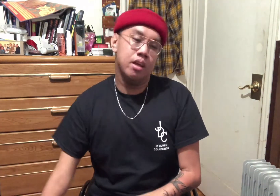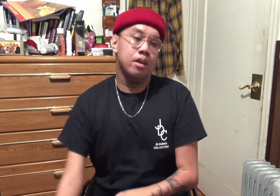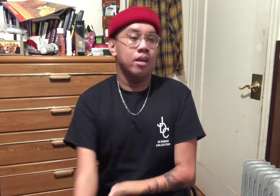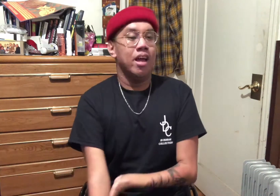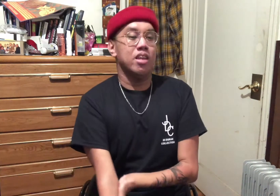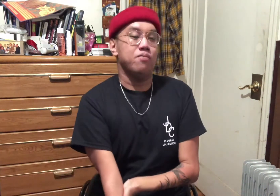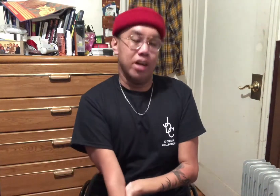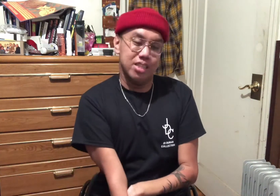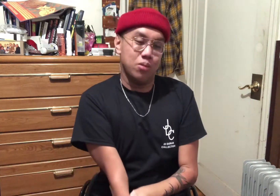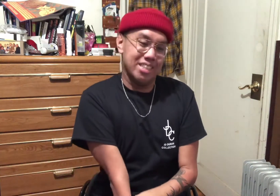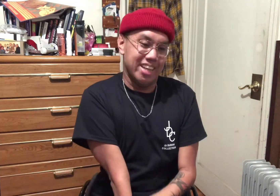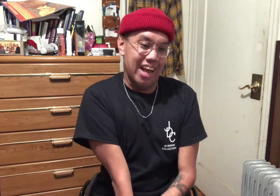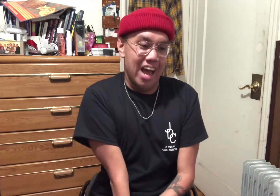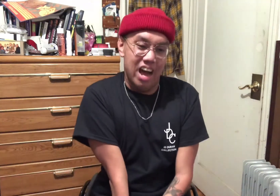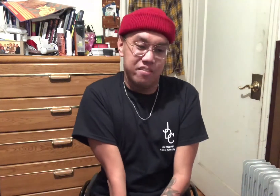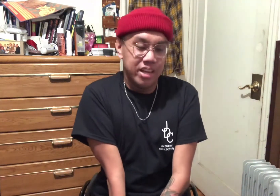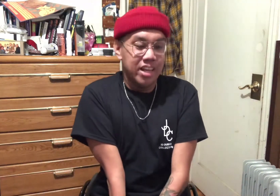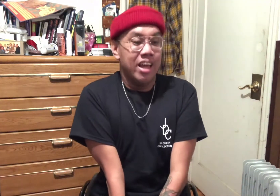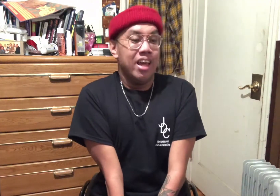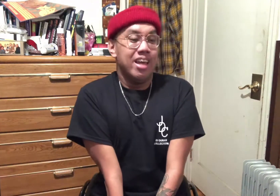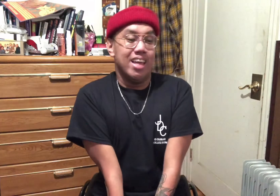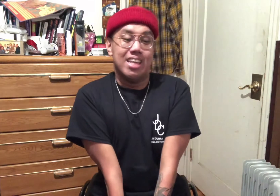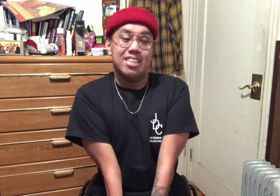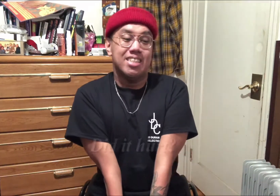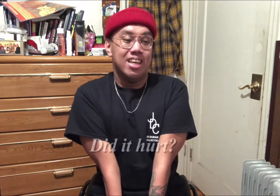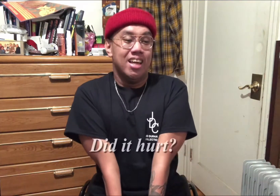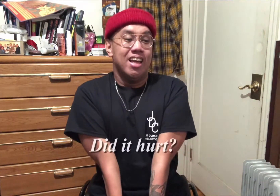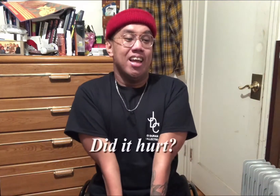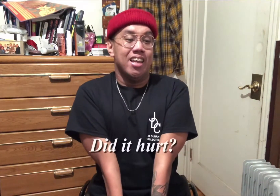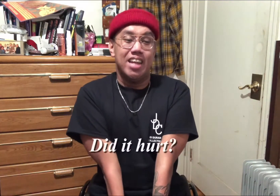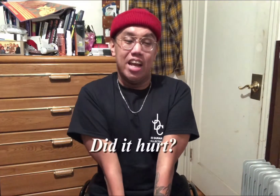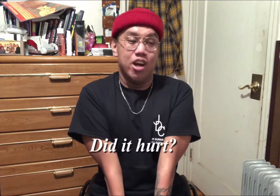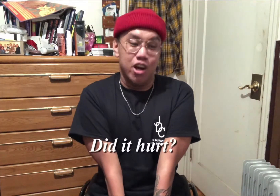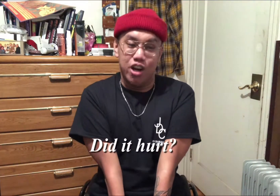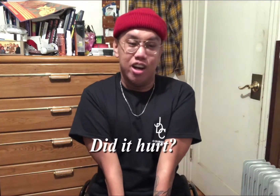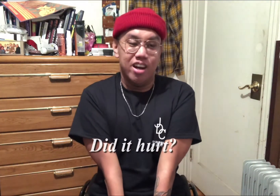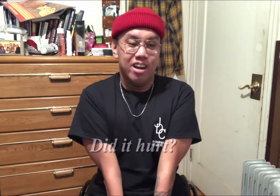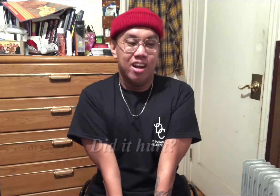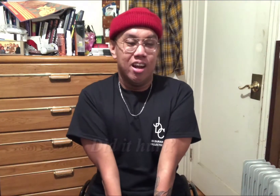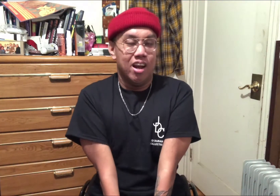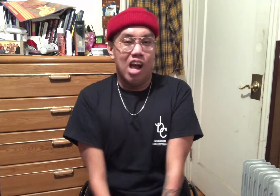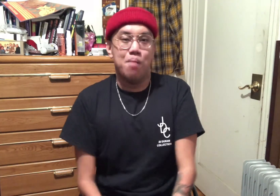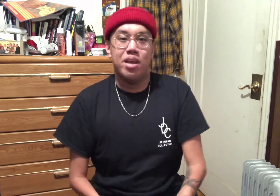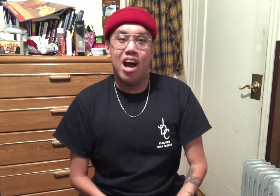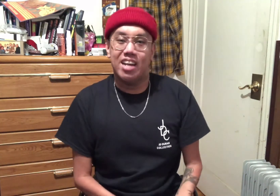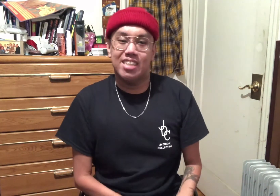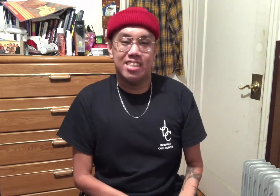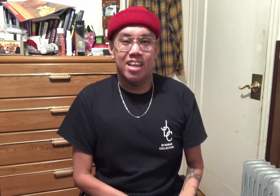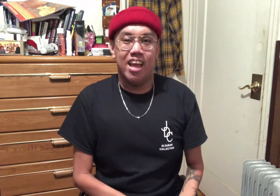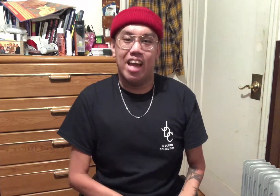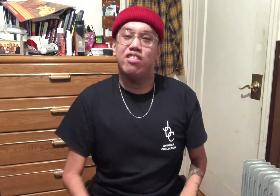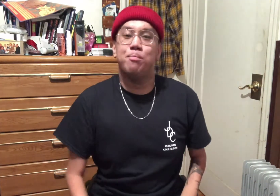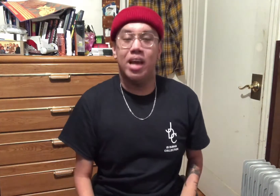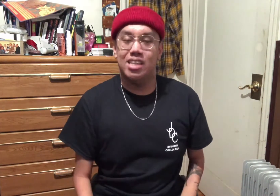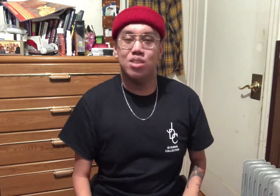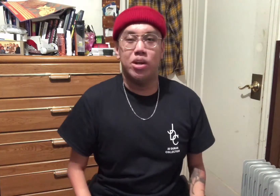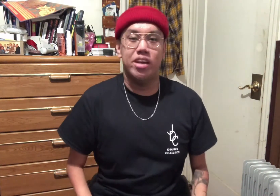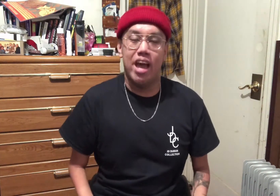The first question that I have is, did it hurt? I'll be honest, it kind of depends where you get